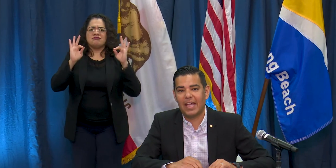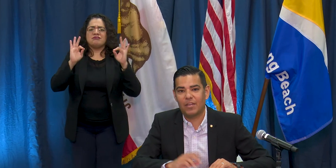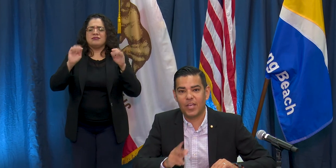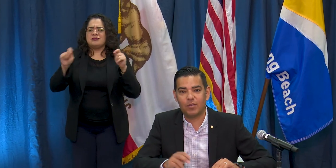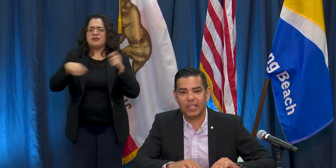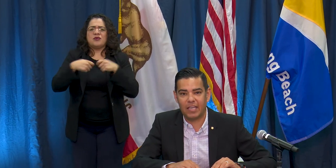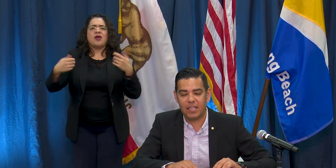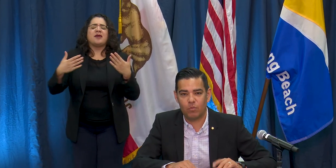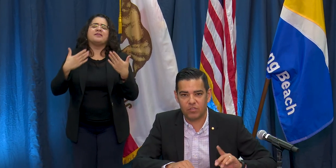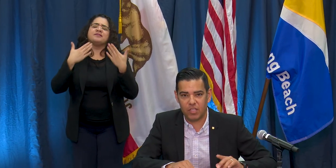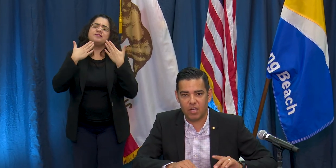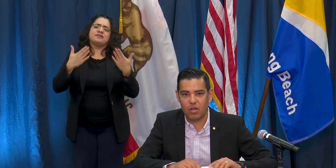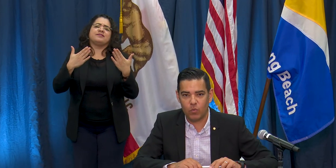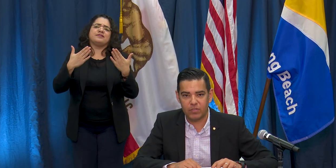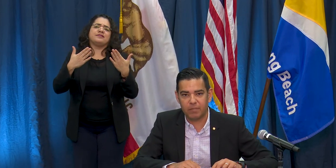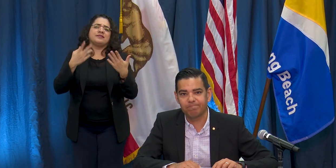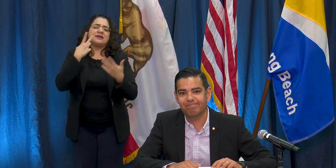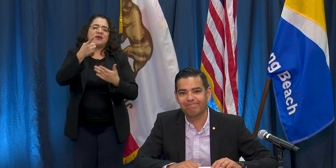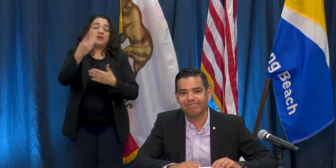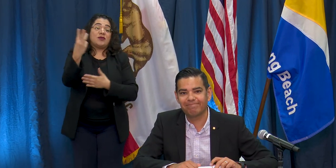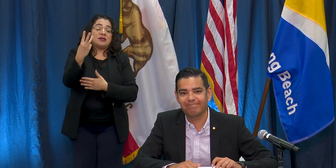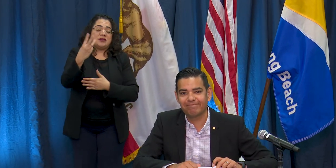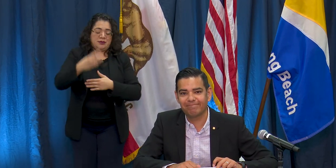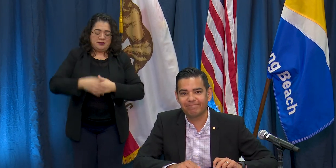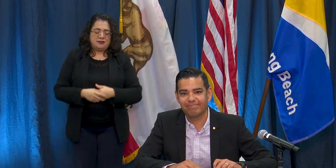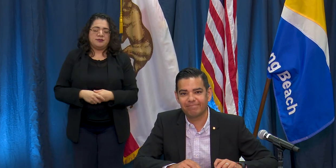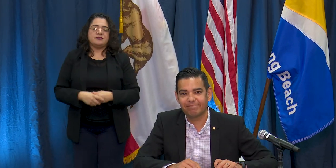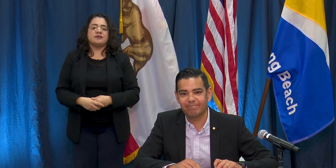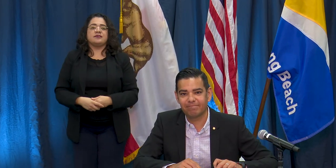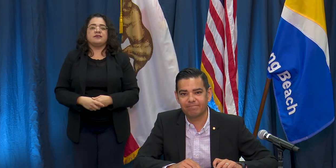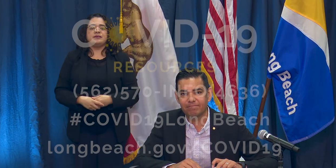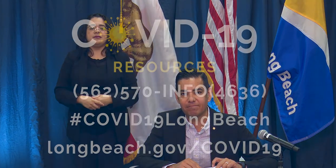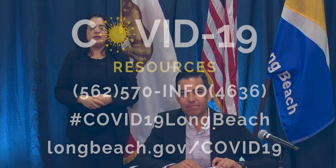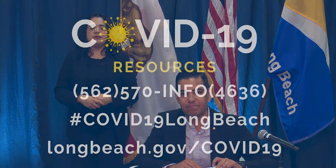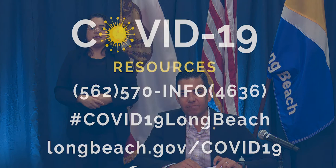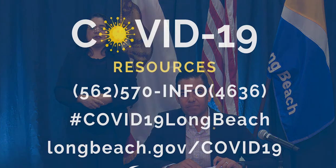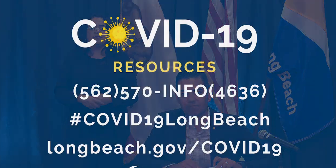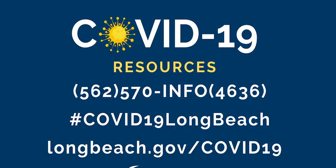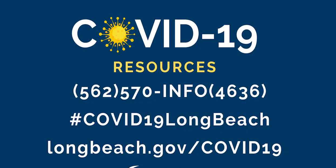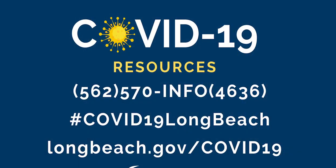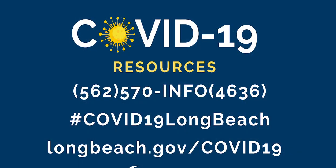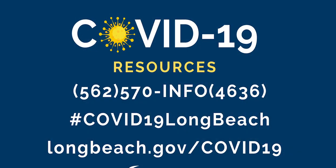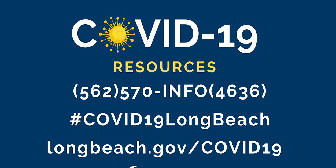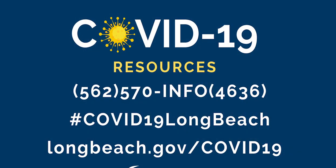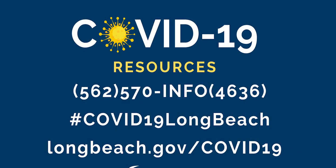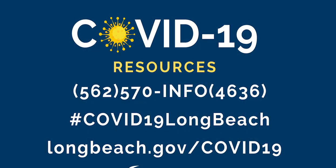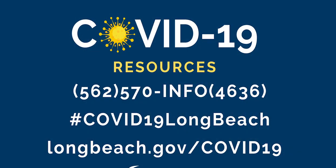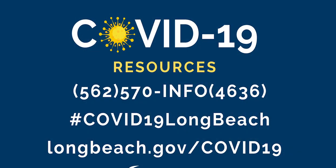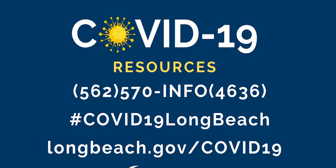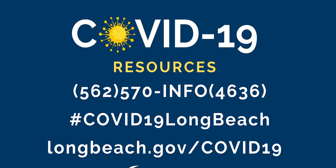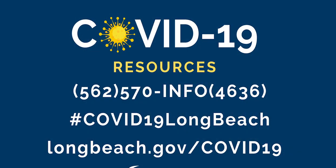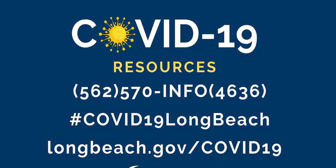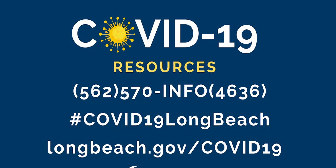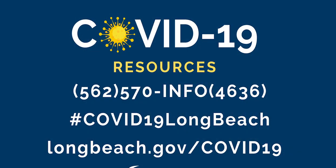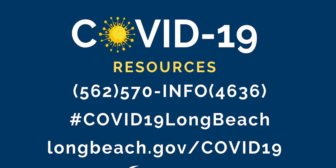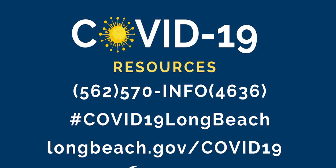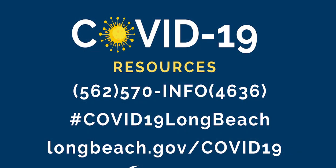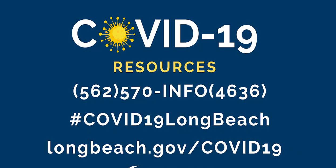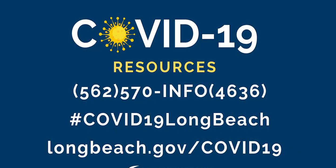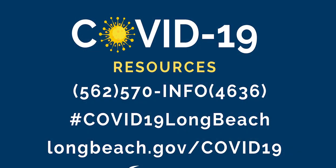up and thank you again and we'll see you on wednesday you the